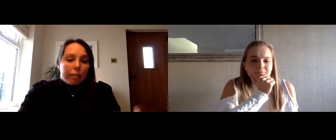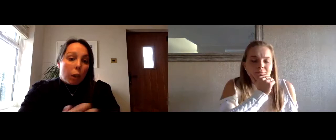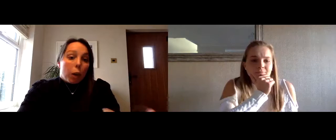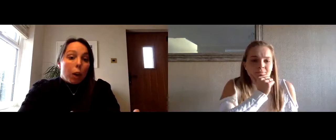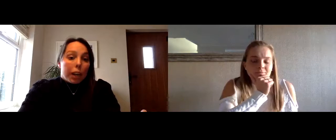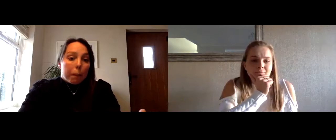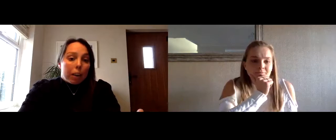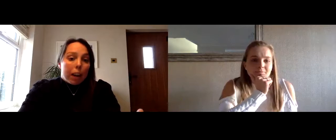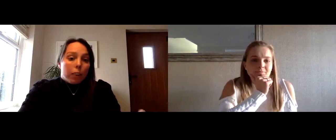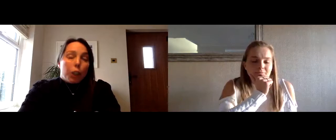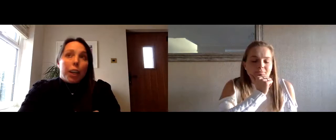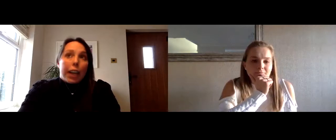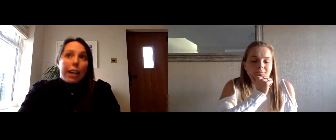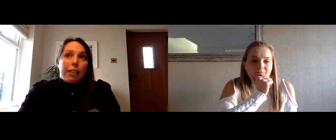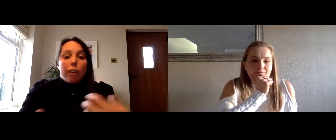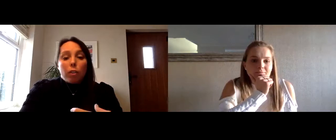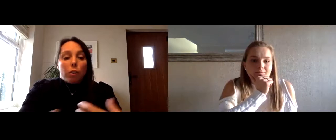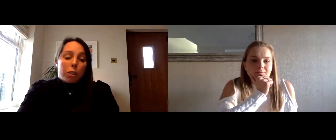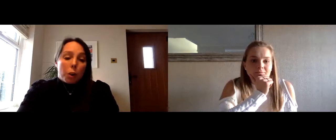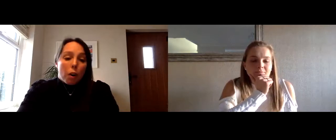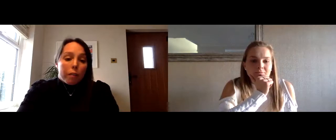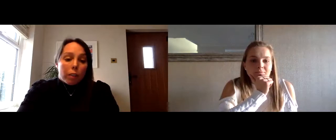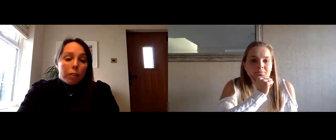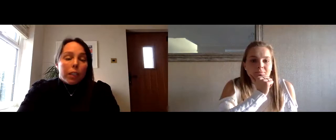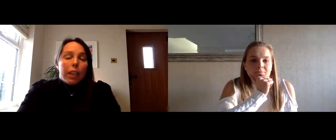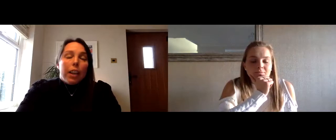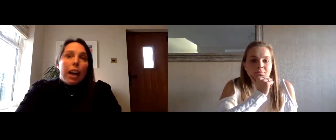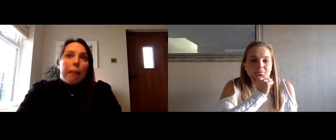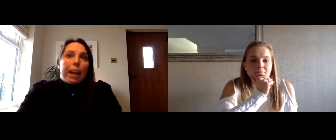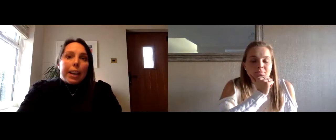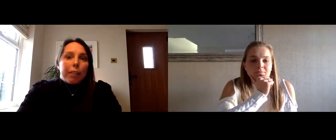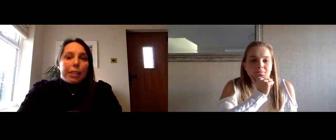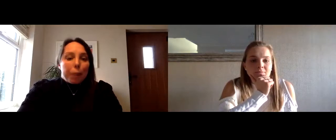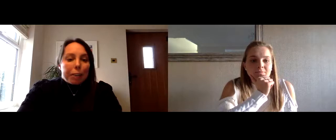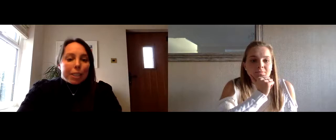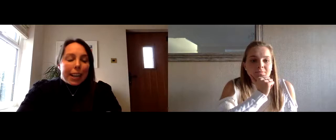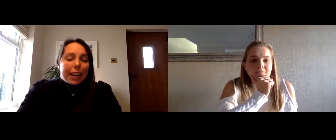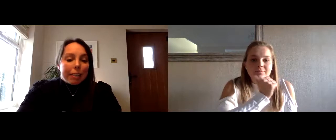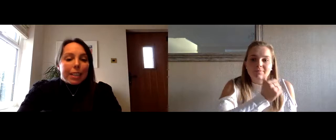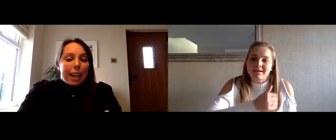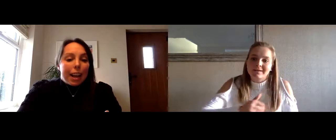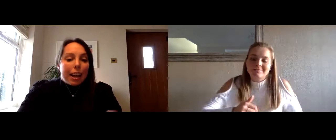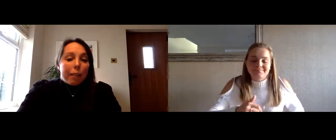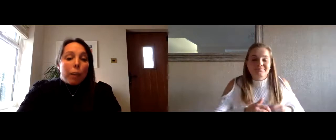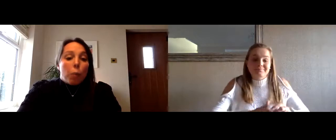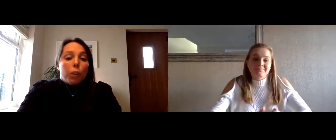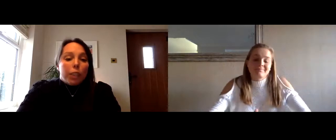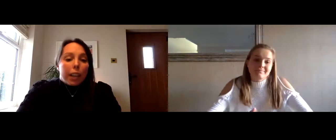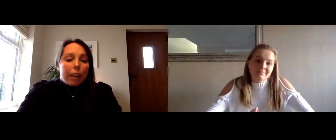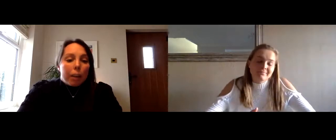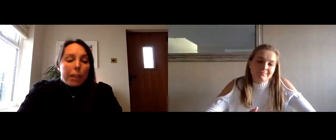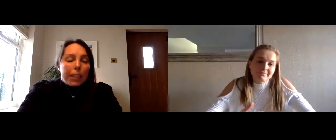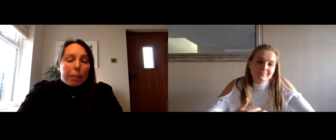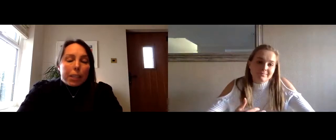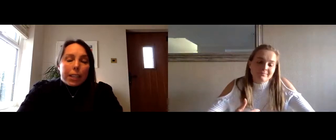kind of go along in the background you can get as involved or as not involved and then obviously when you retire it's there if you want